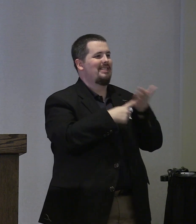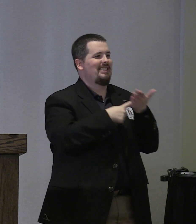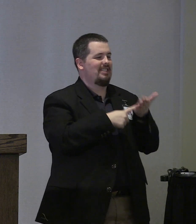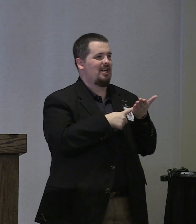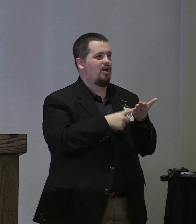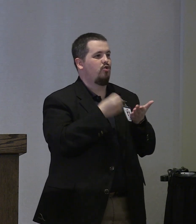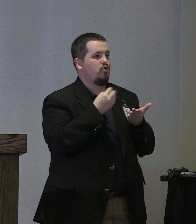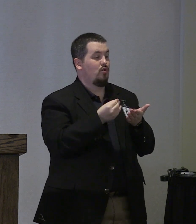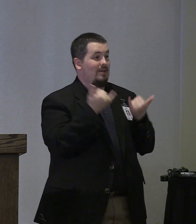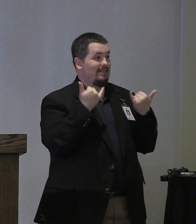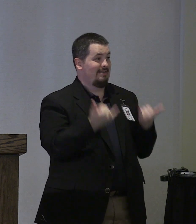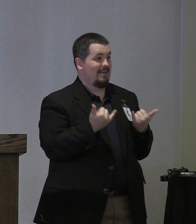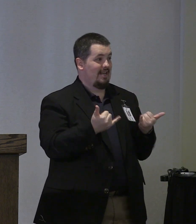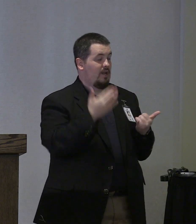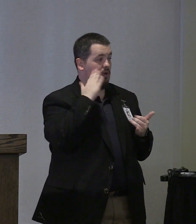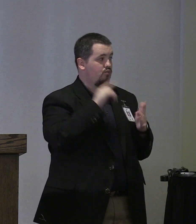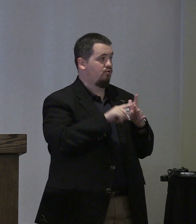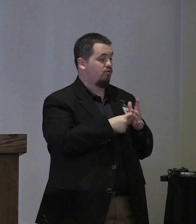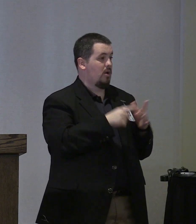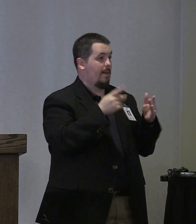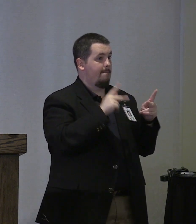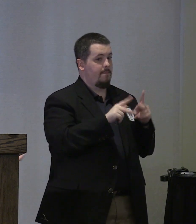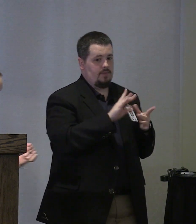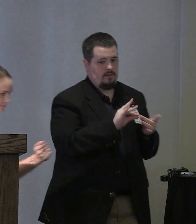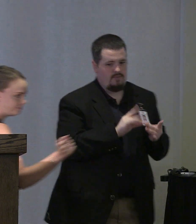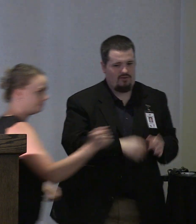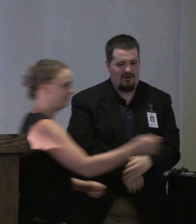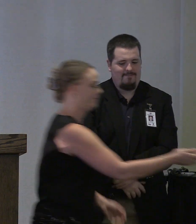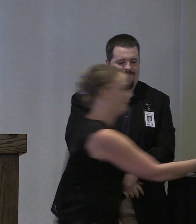so at this point time we're going to start the public comment